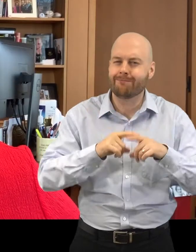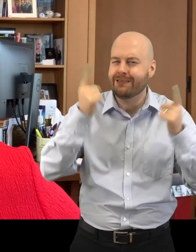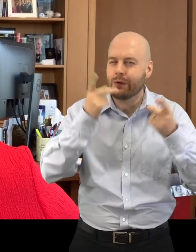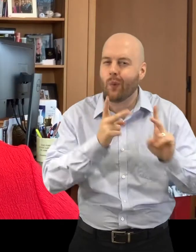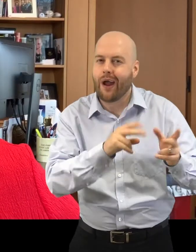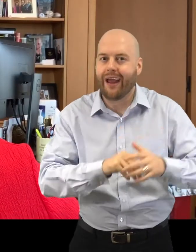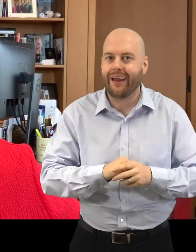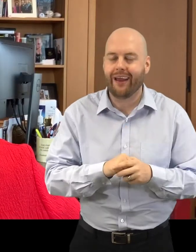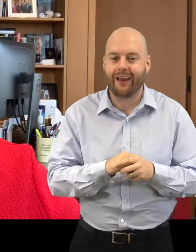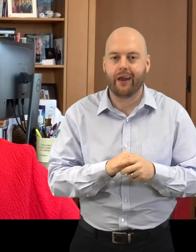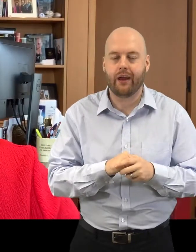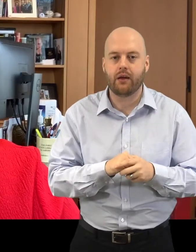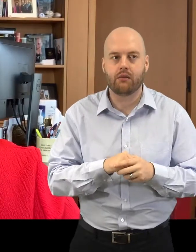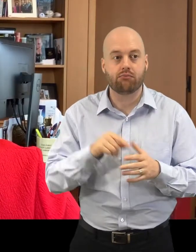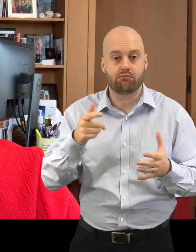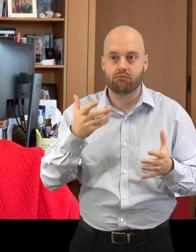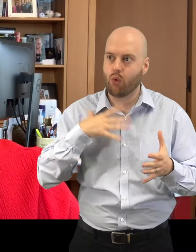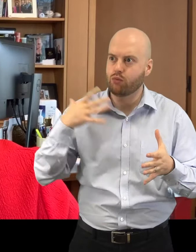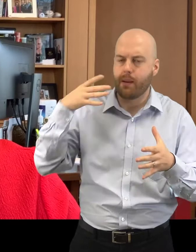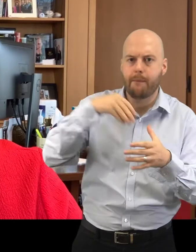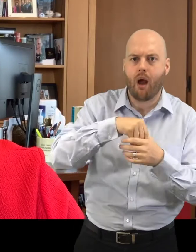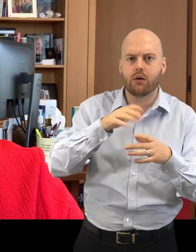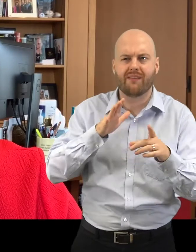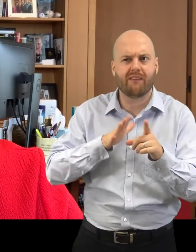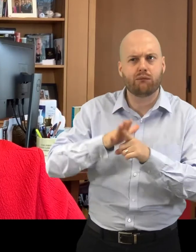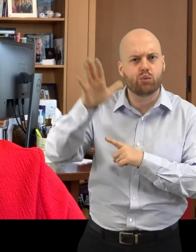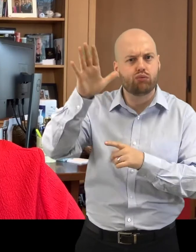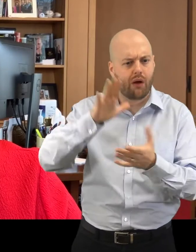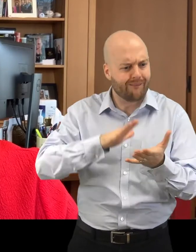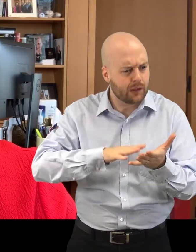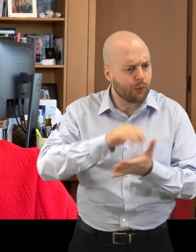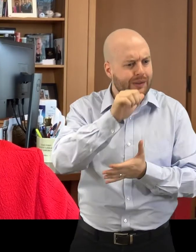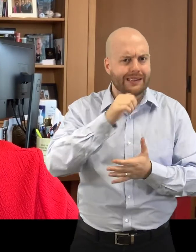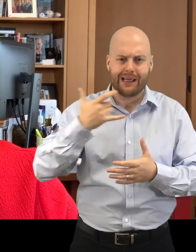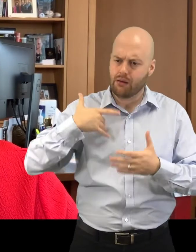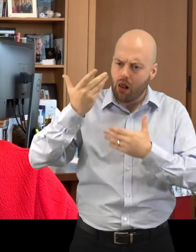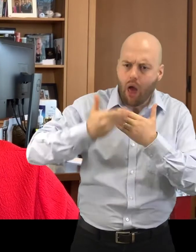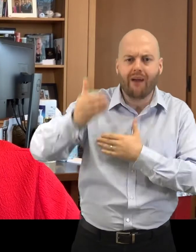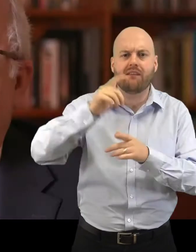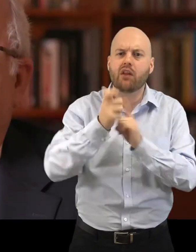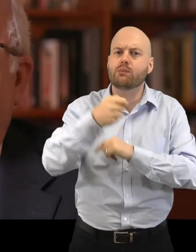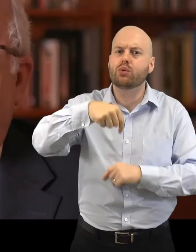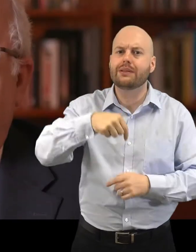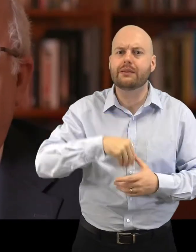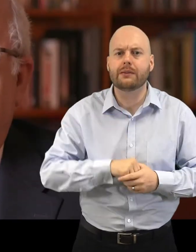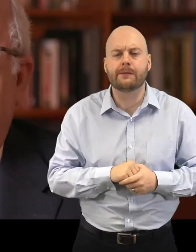the future of these communities and the vitality of the communities. Think of culture